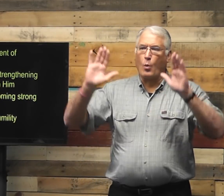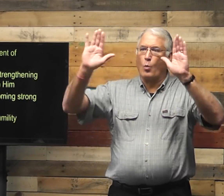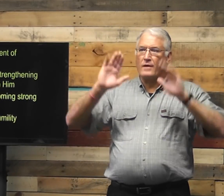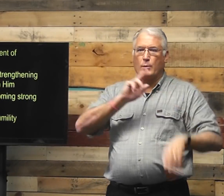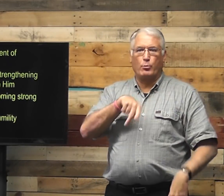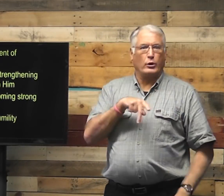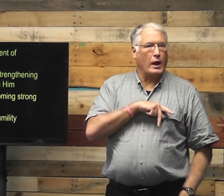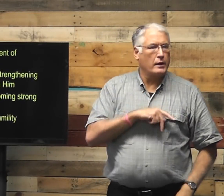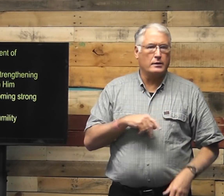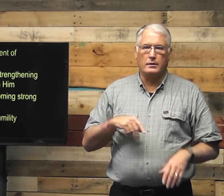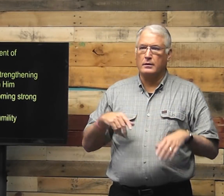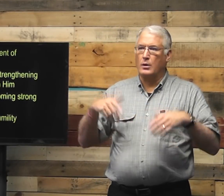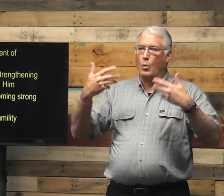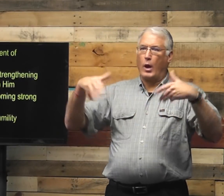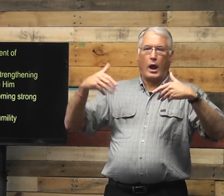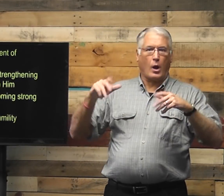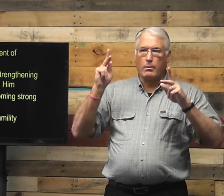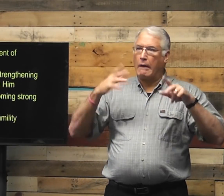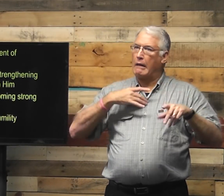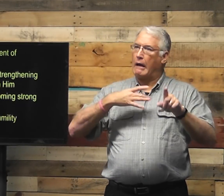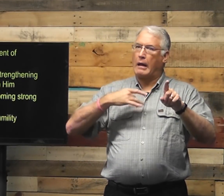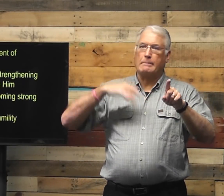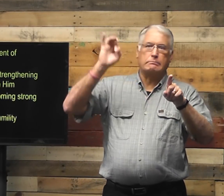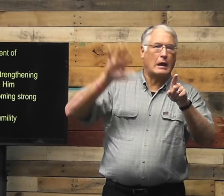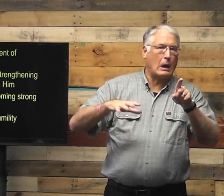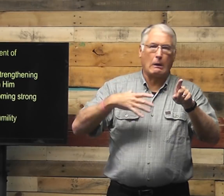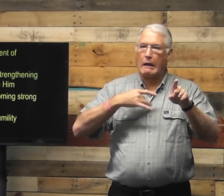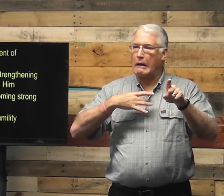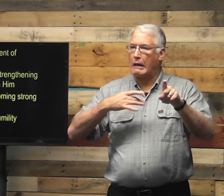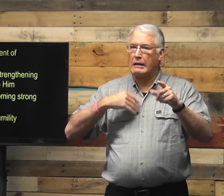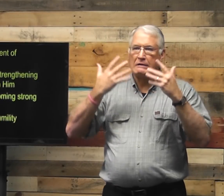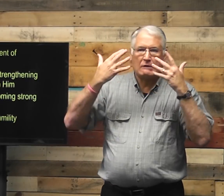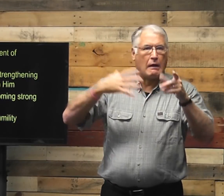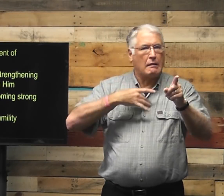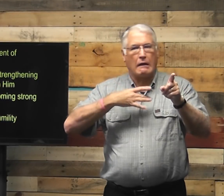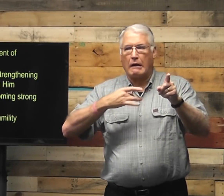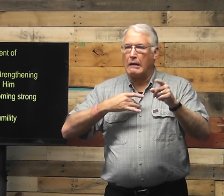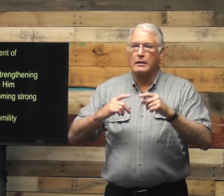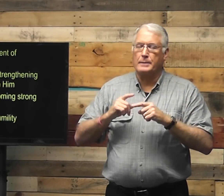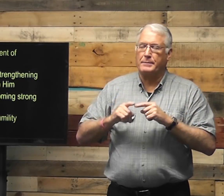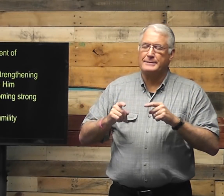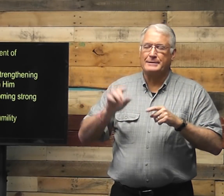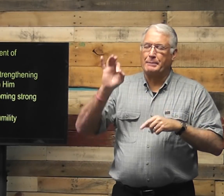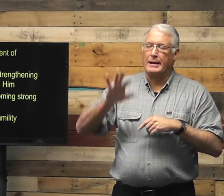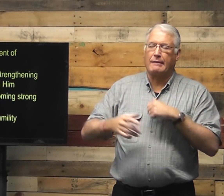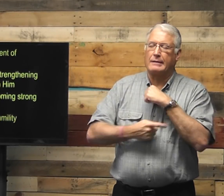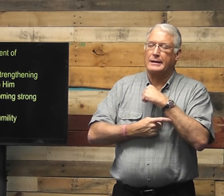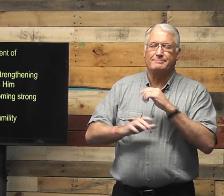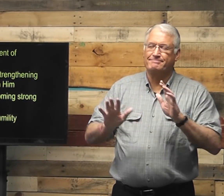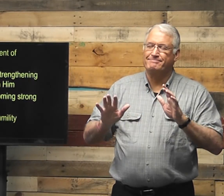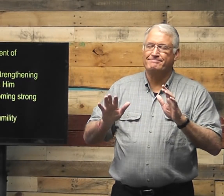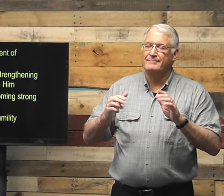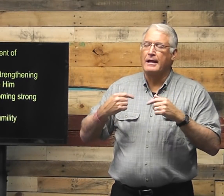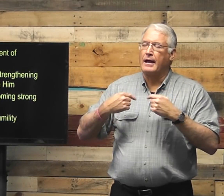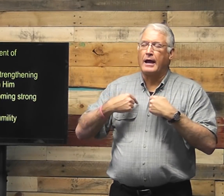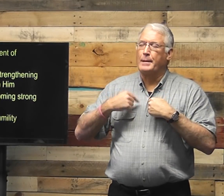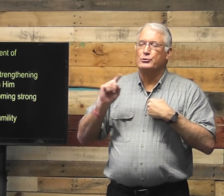pastor, you know, has a wonderful personality, people like him, very friendly. But the pastor is